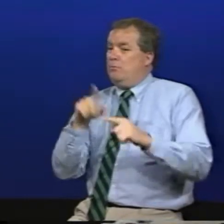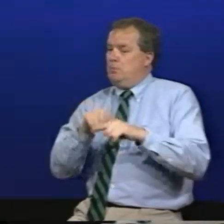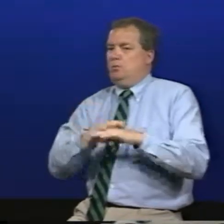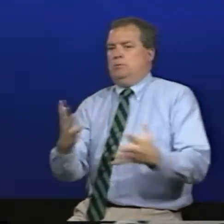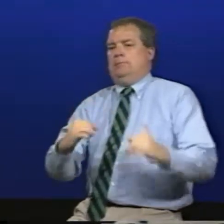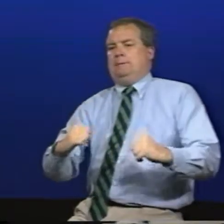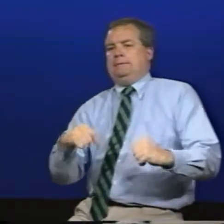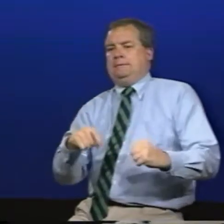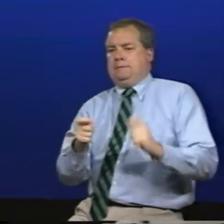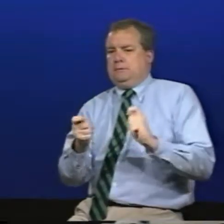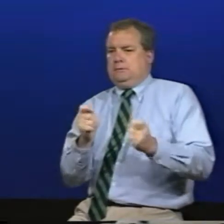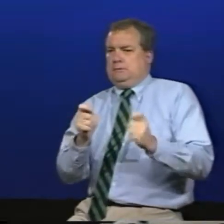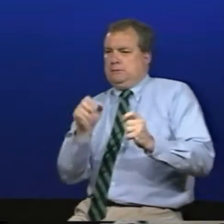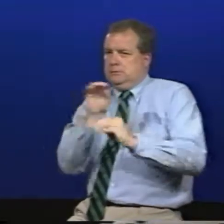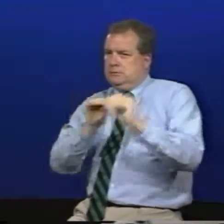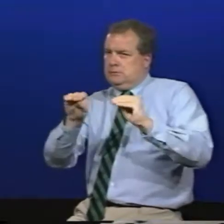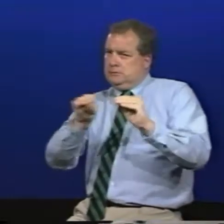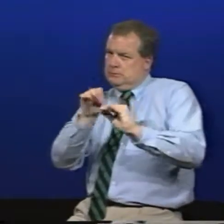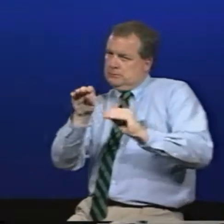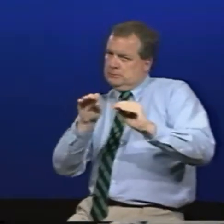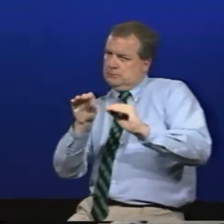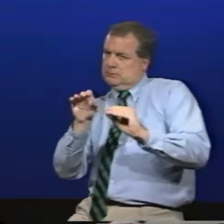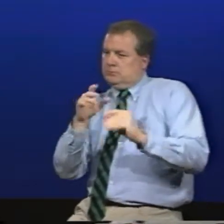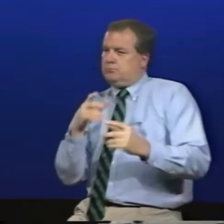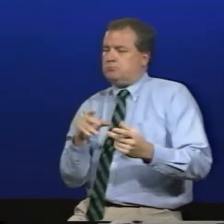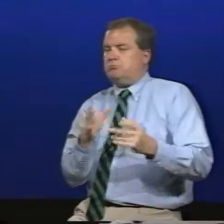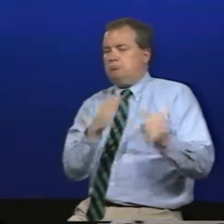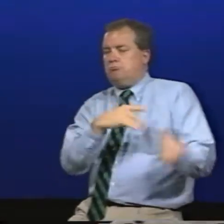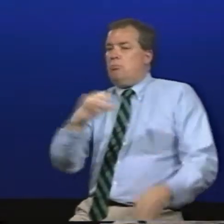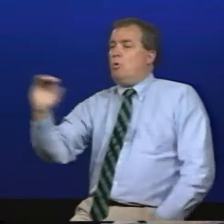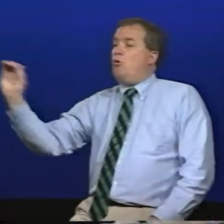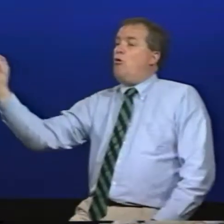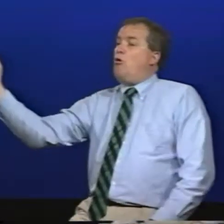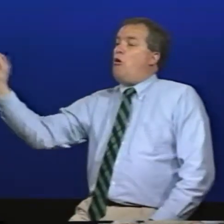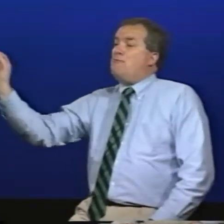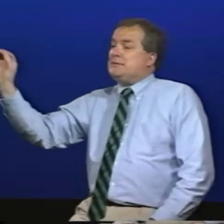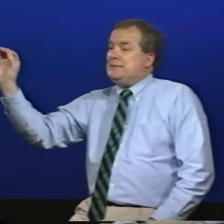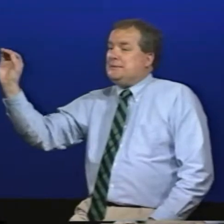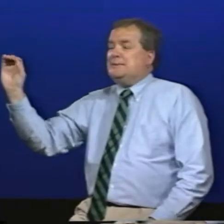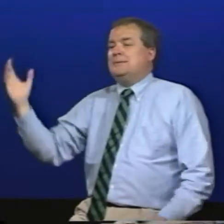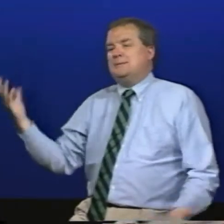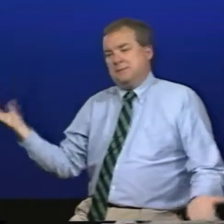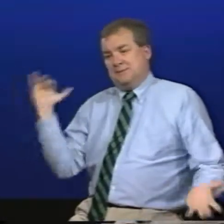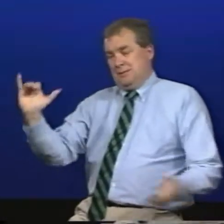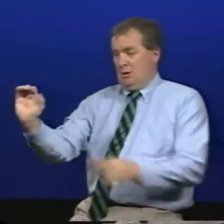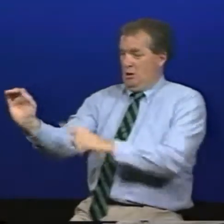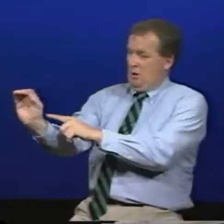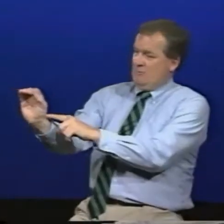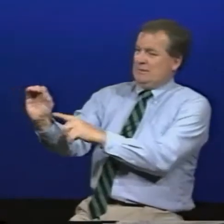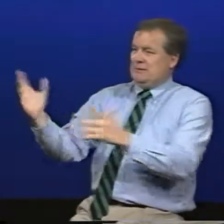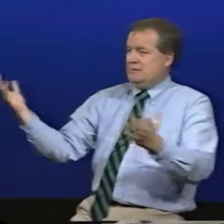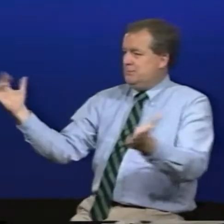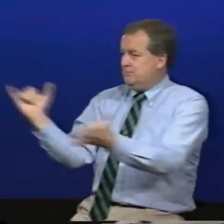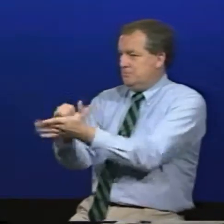so the key really is to be able to know how to work with your defense and change it modify it as you need